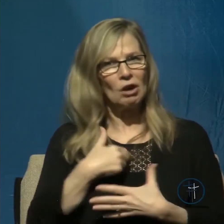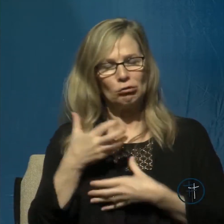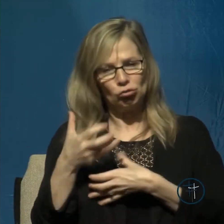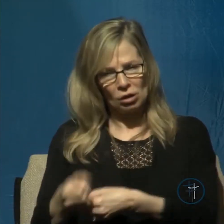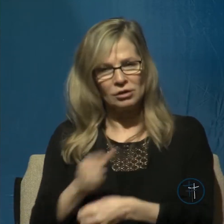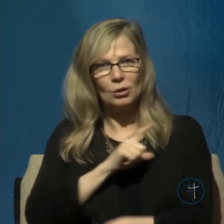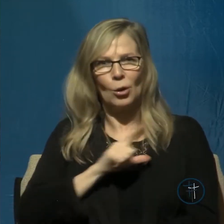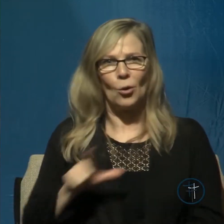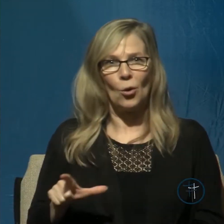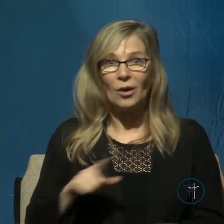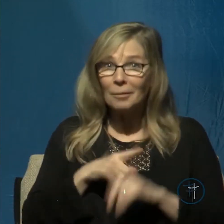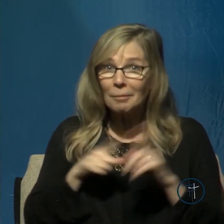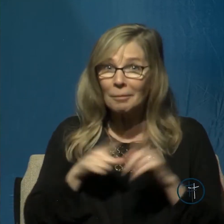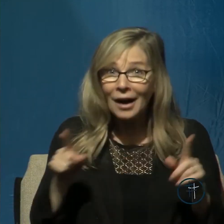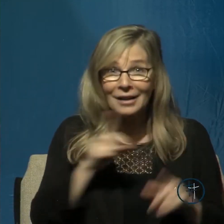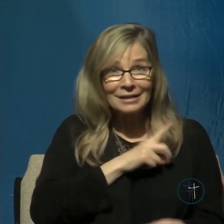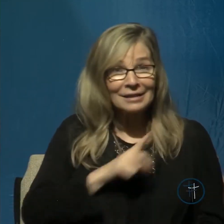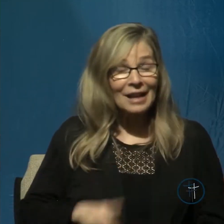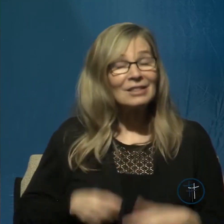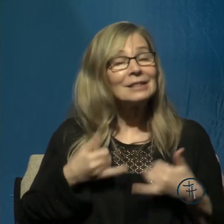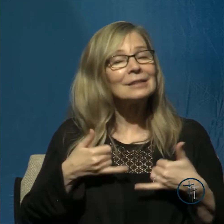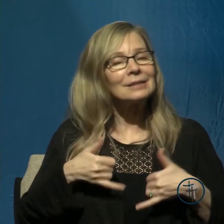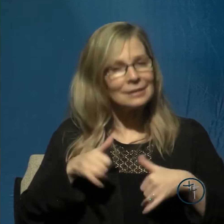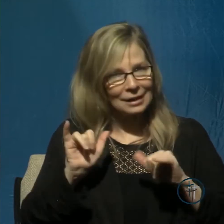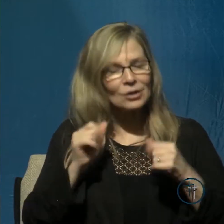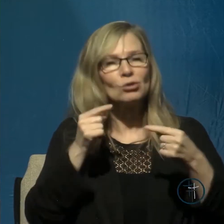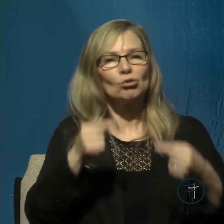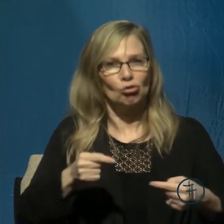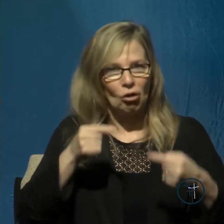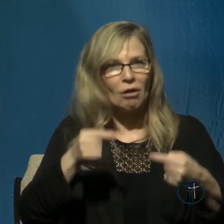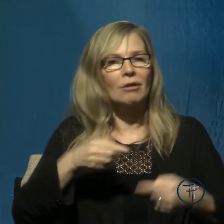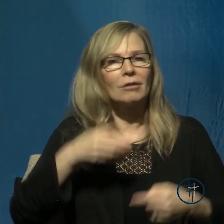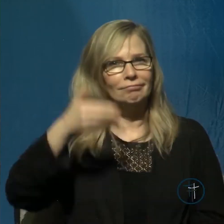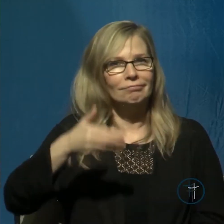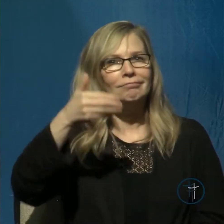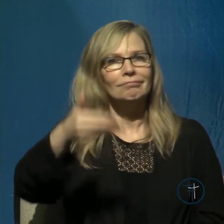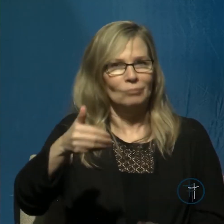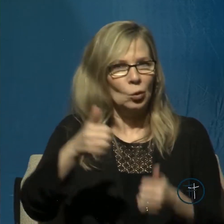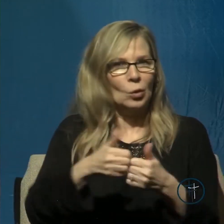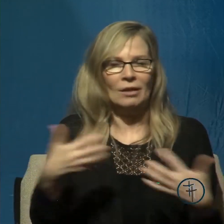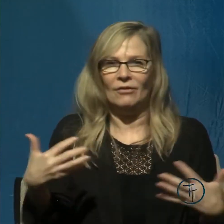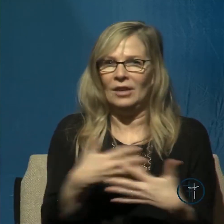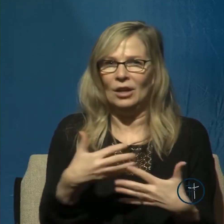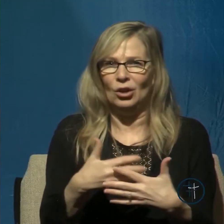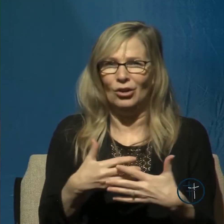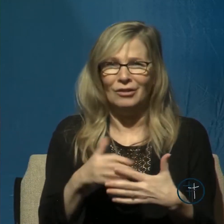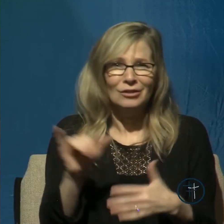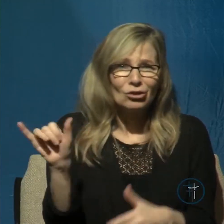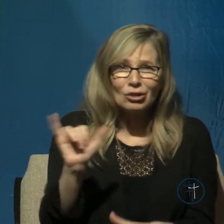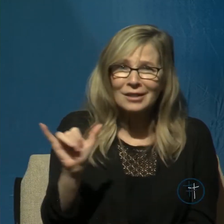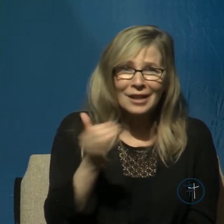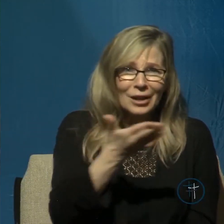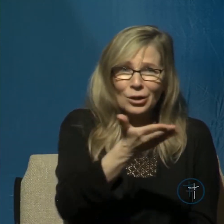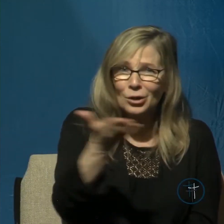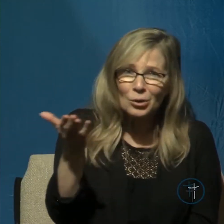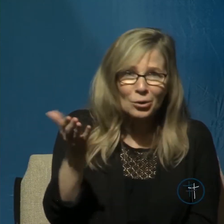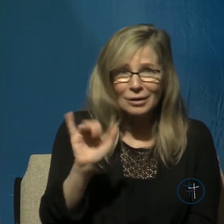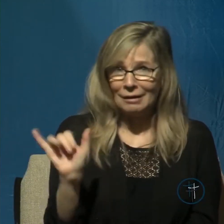David still struggled at times with fear, just like you struggle, just like I struggle, just like all of us struggle.